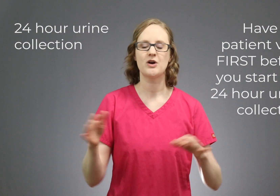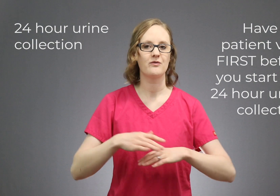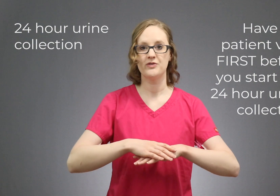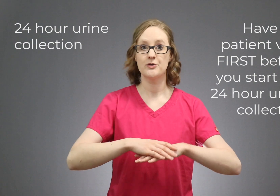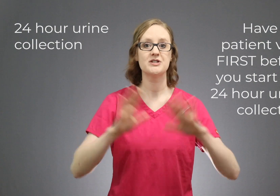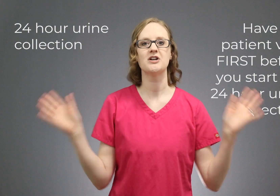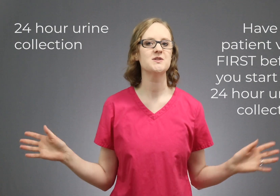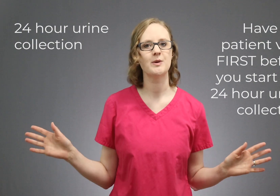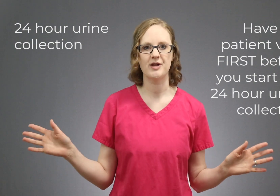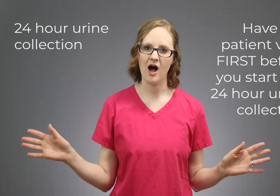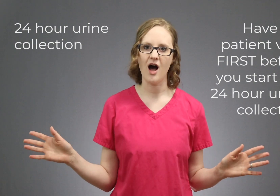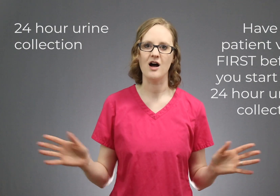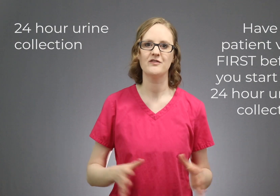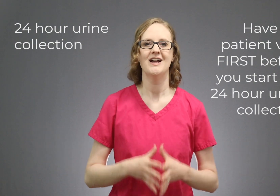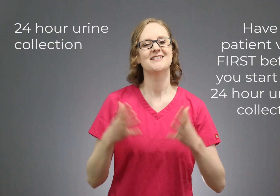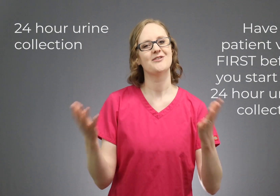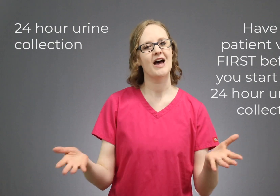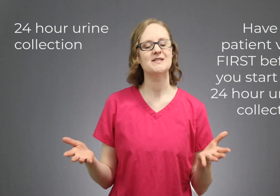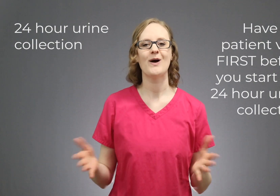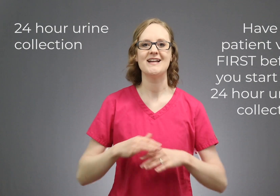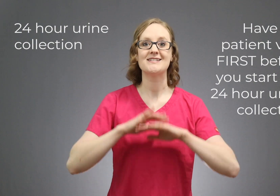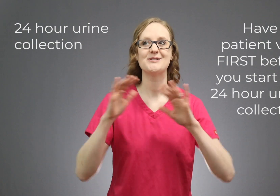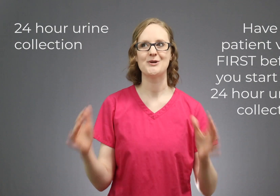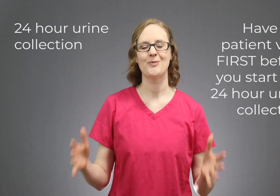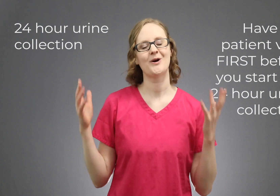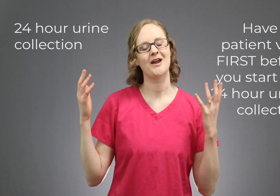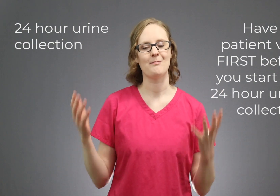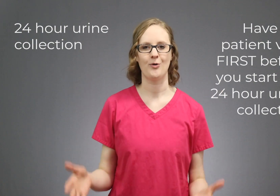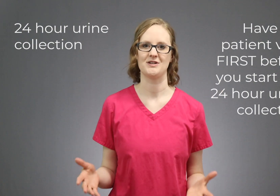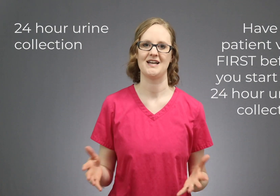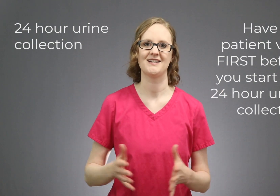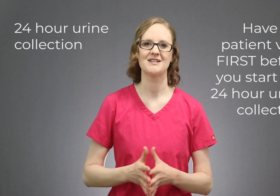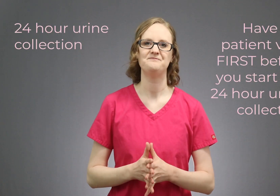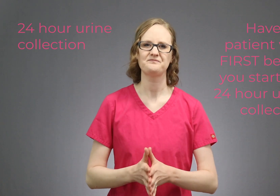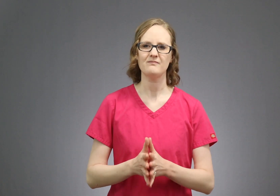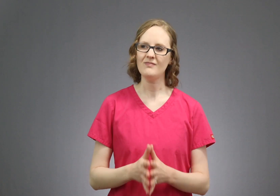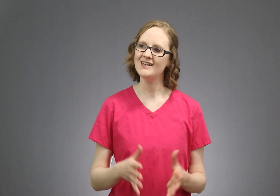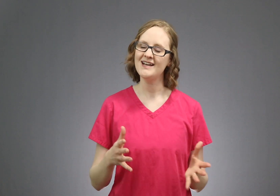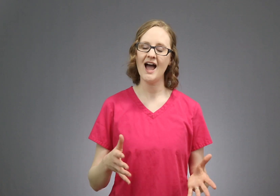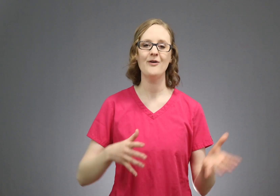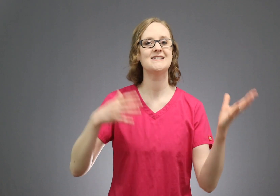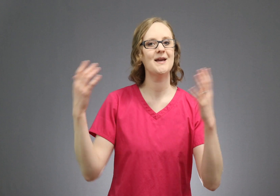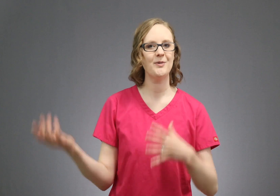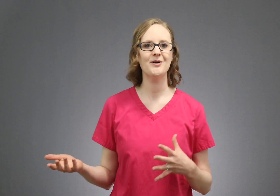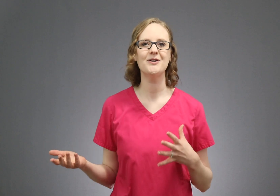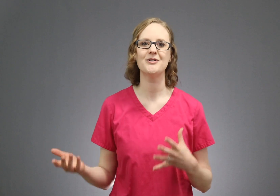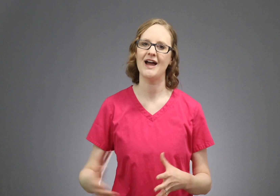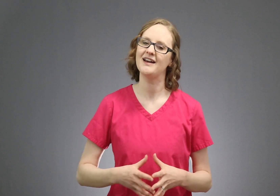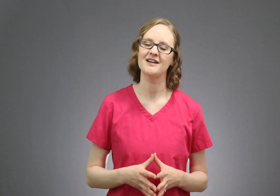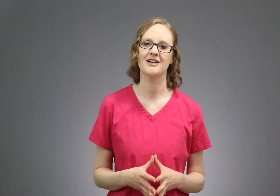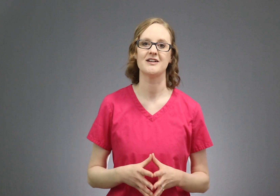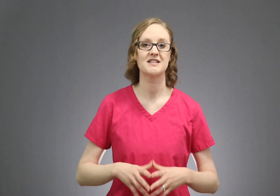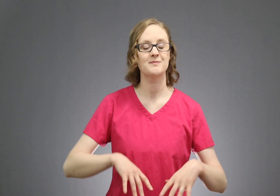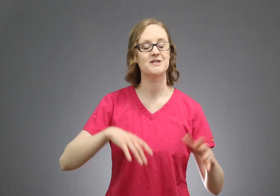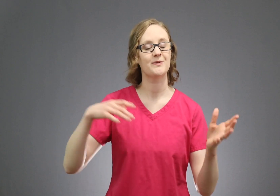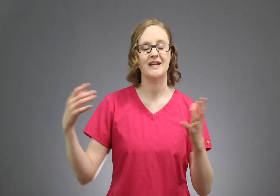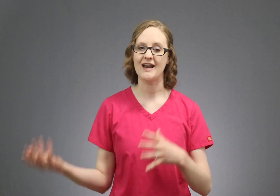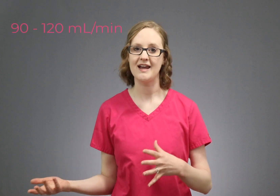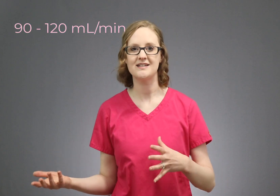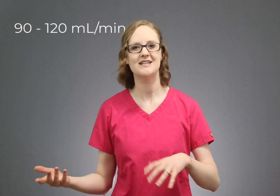results would be off, so that's why it's super important. Now typical creatinine clearance is between 90